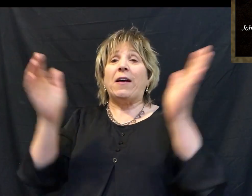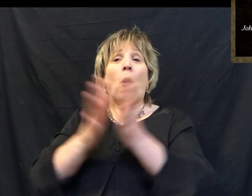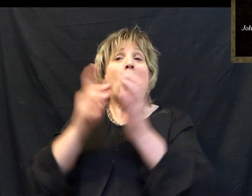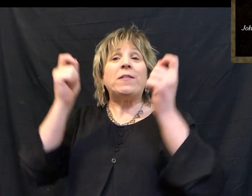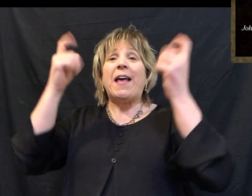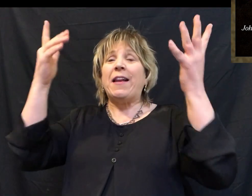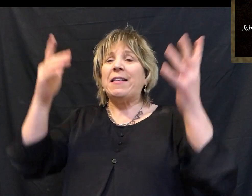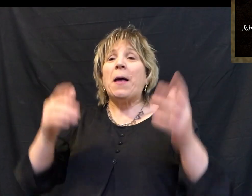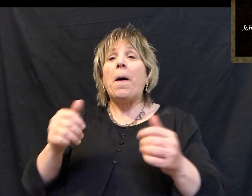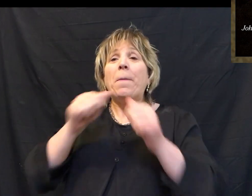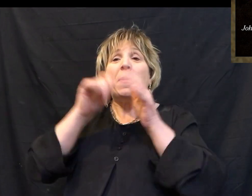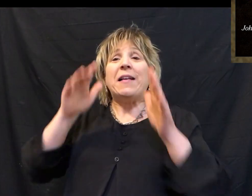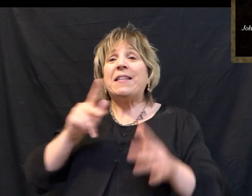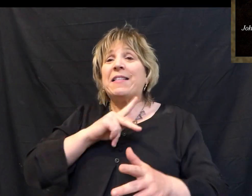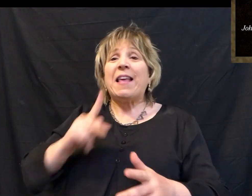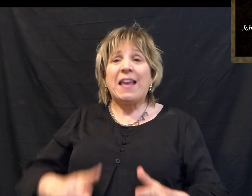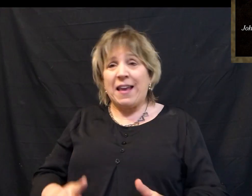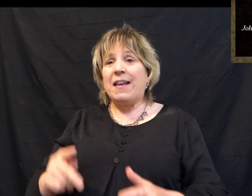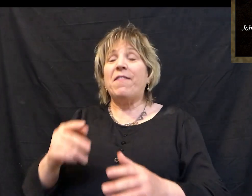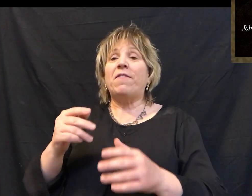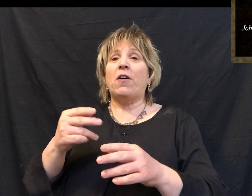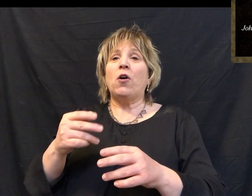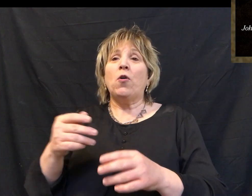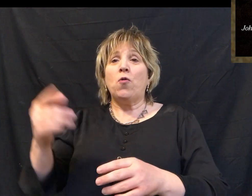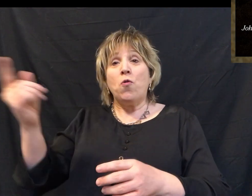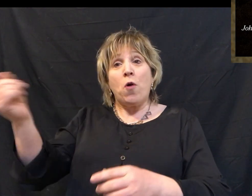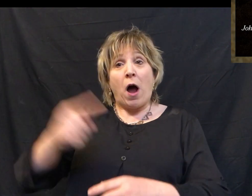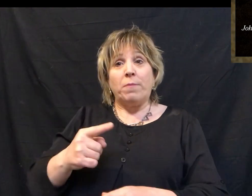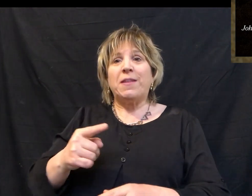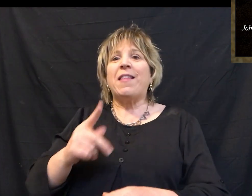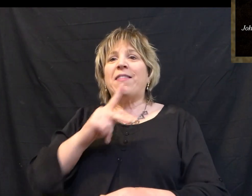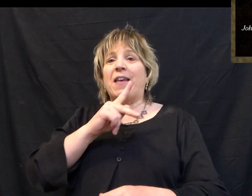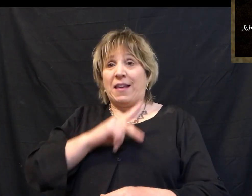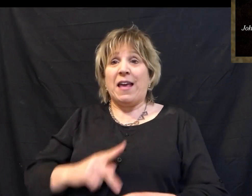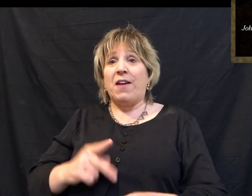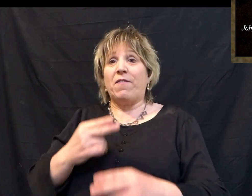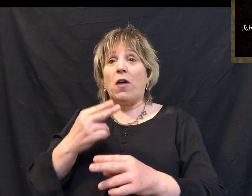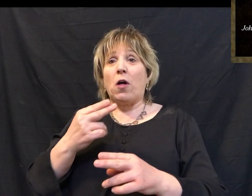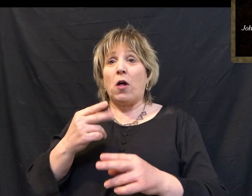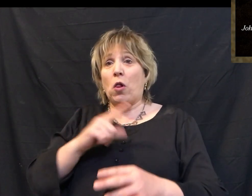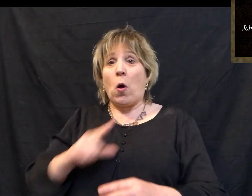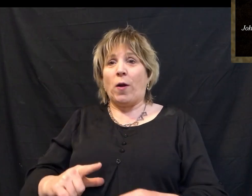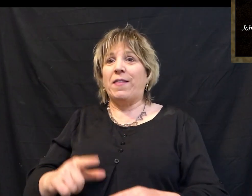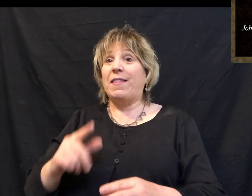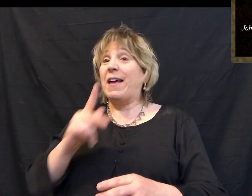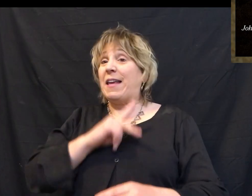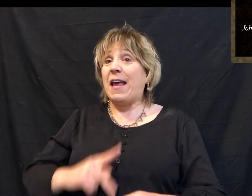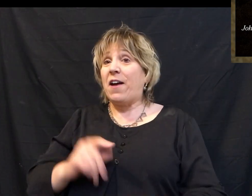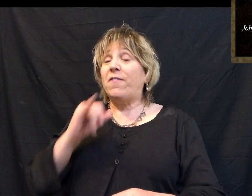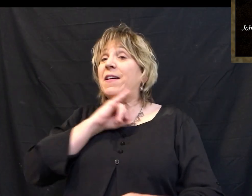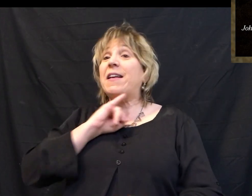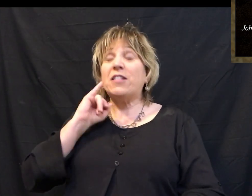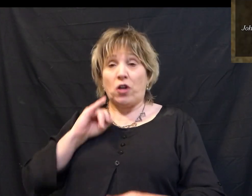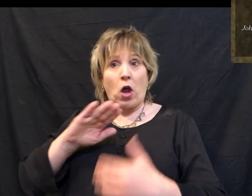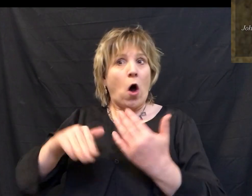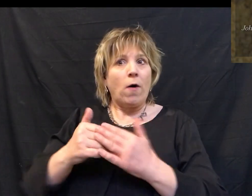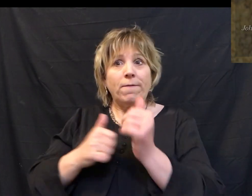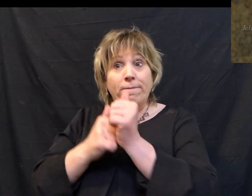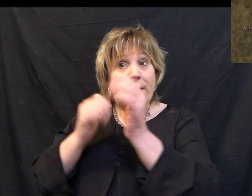Hosanna! Blessed is the King who comes in the name of the Lord, the King of Israel. And there the